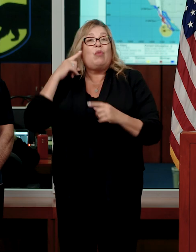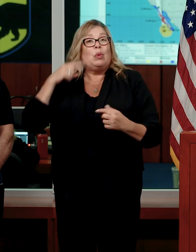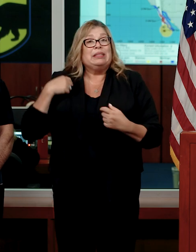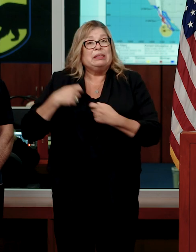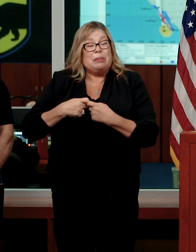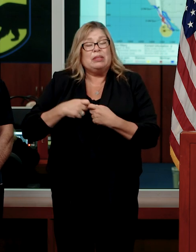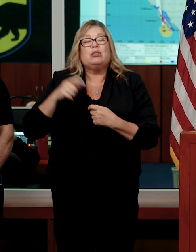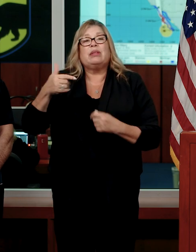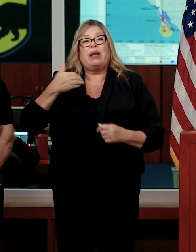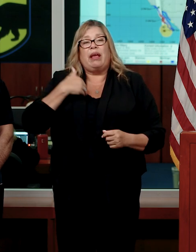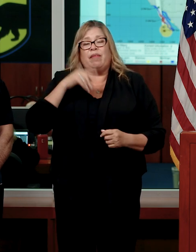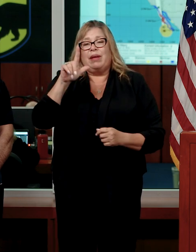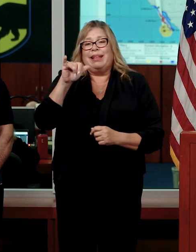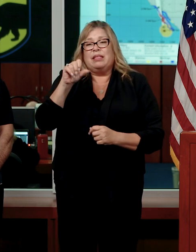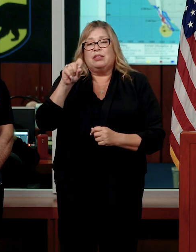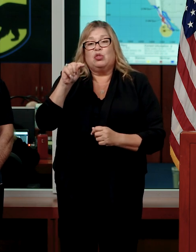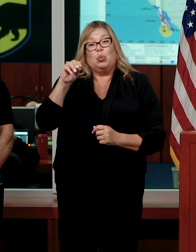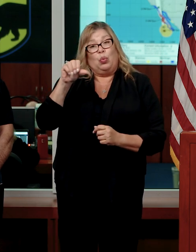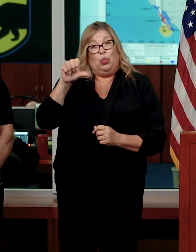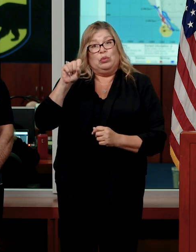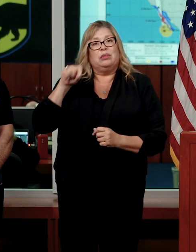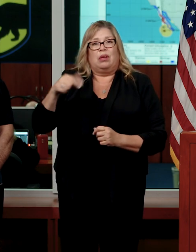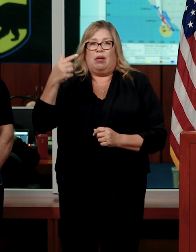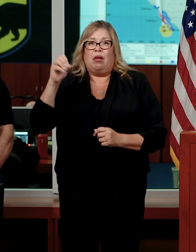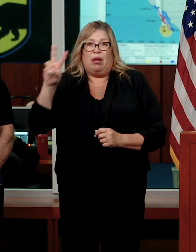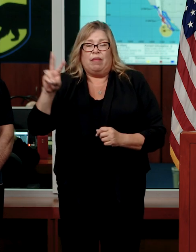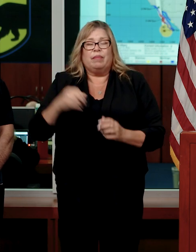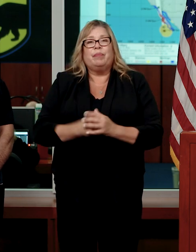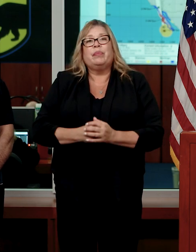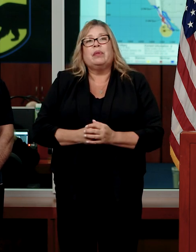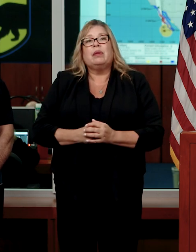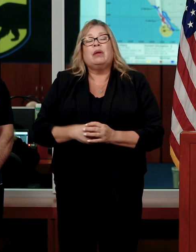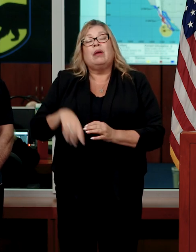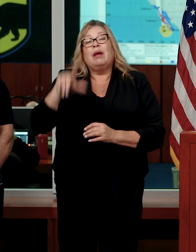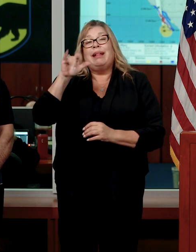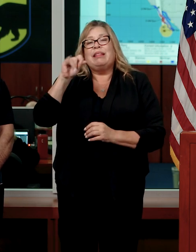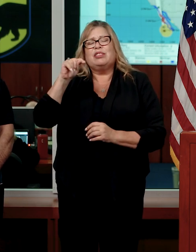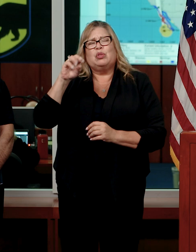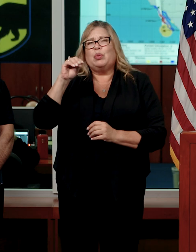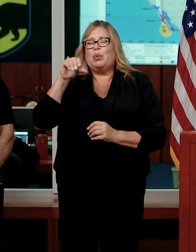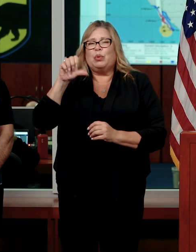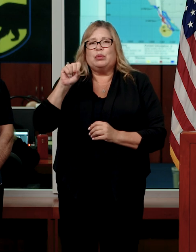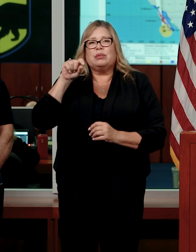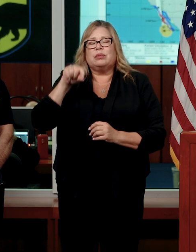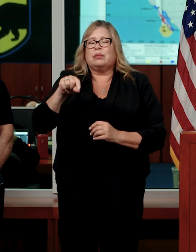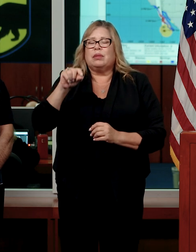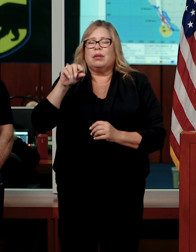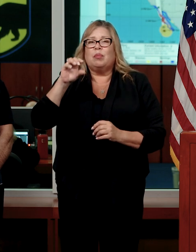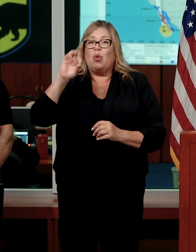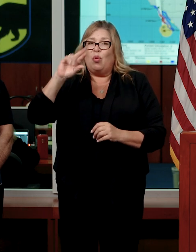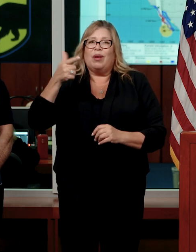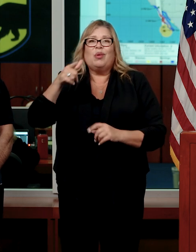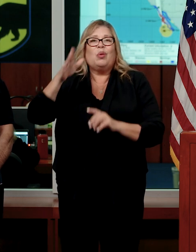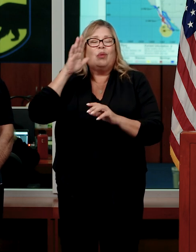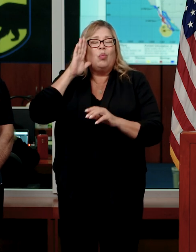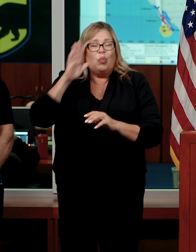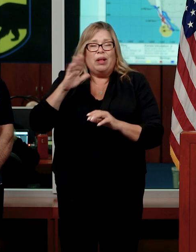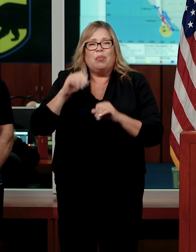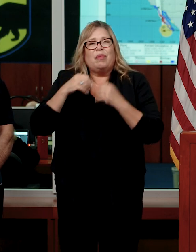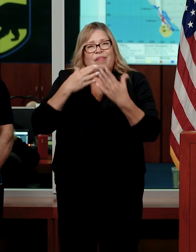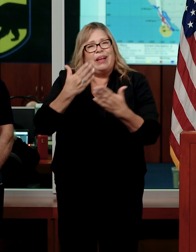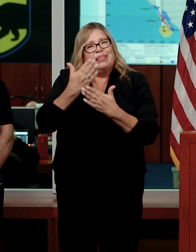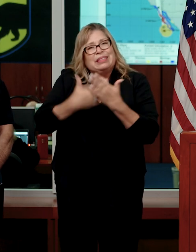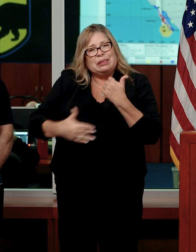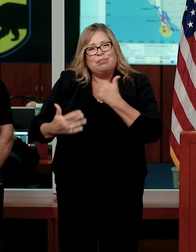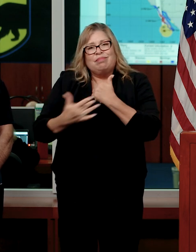.gov. The listo-california.org will provide preparedness information and tips on how to be better